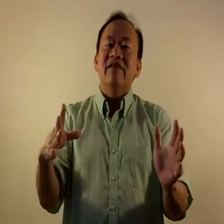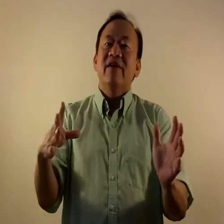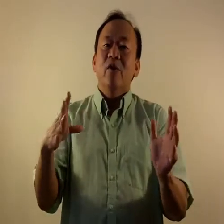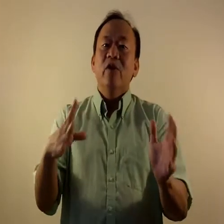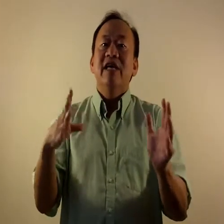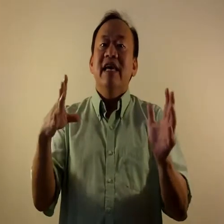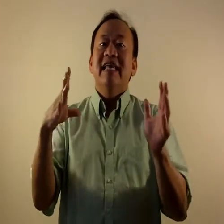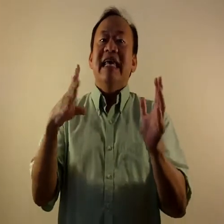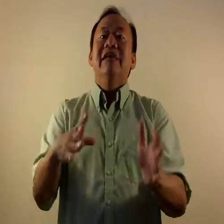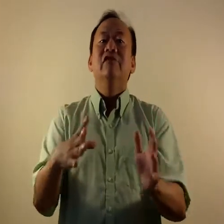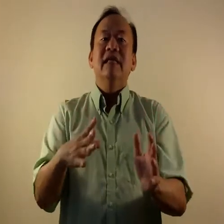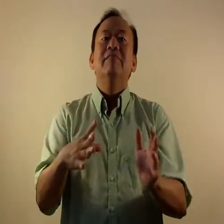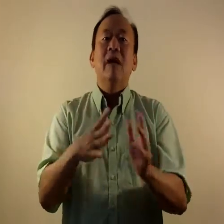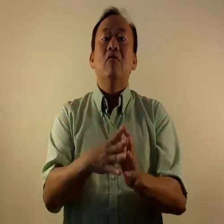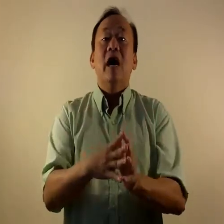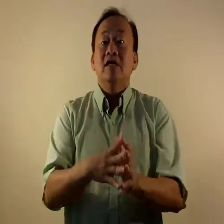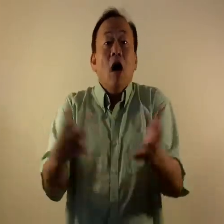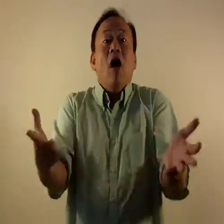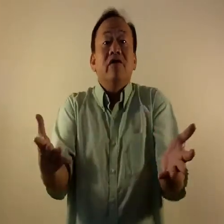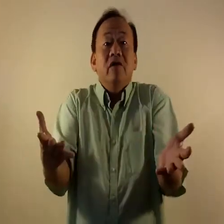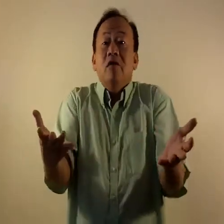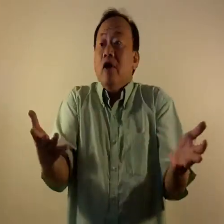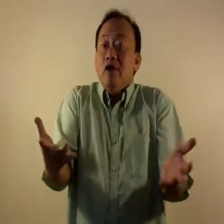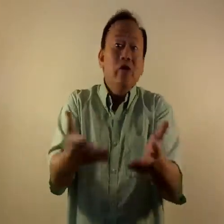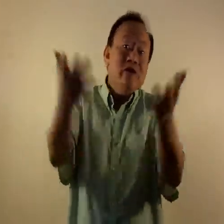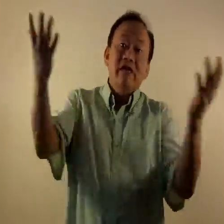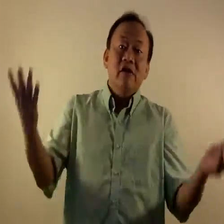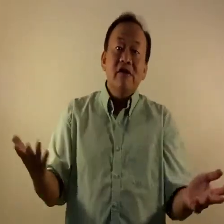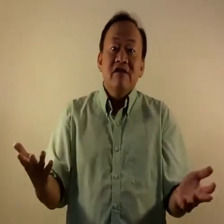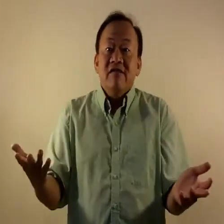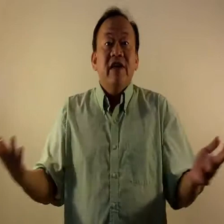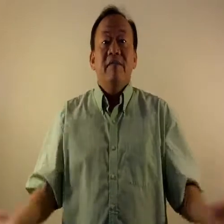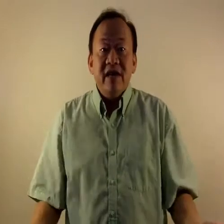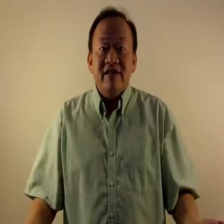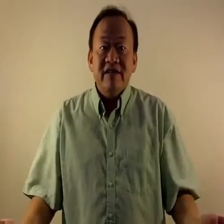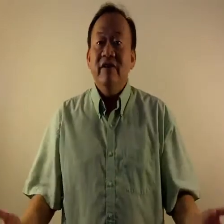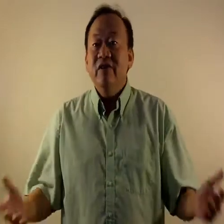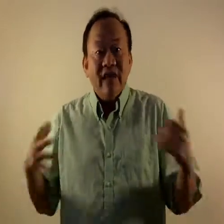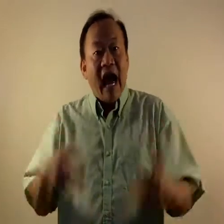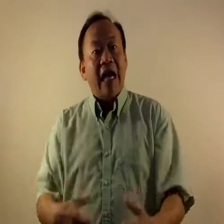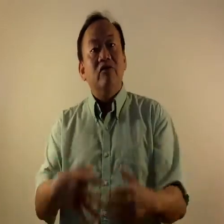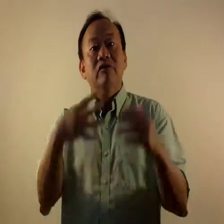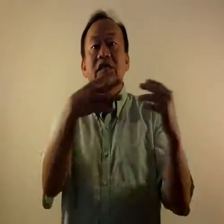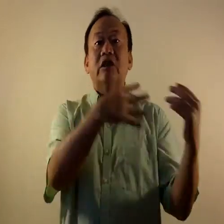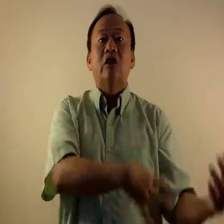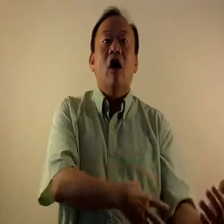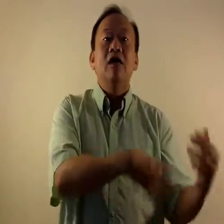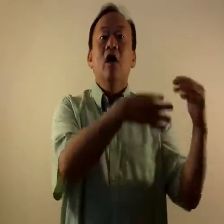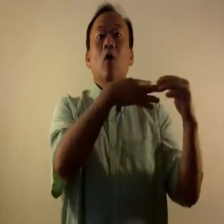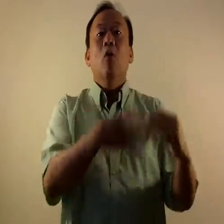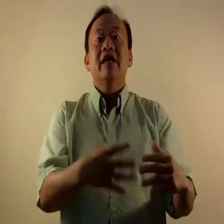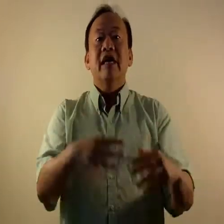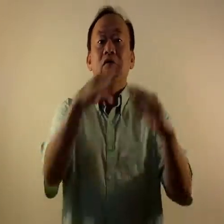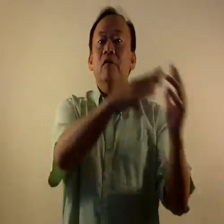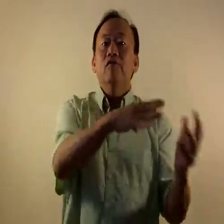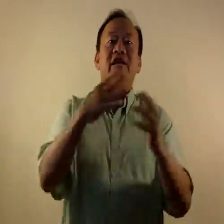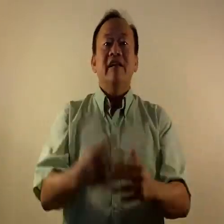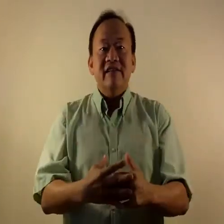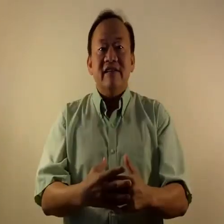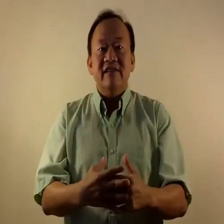we can easily memorize. Also, you can learn Vietnamese. You can actually start working through Genesis